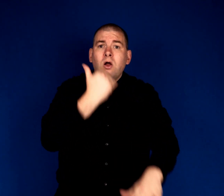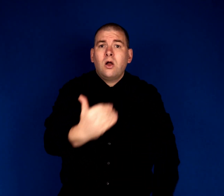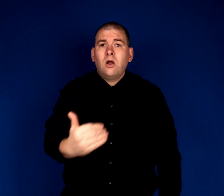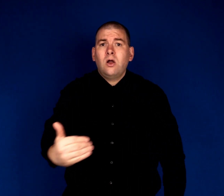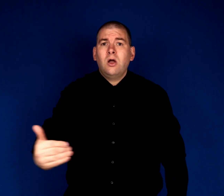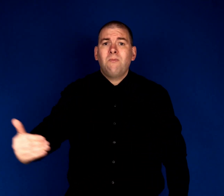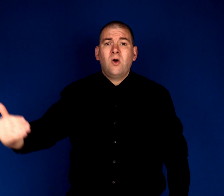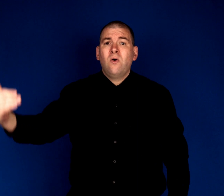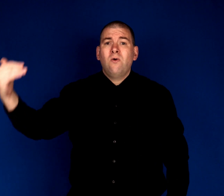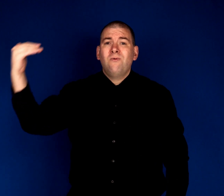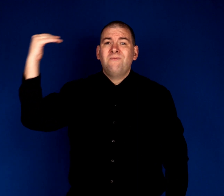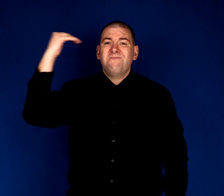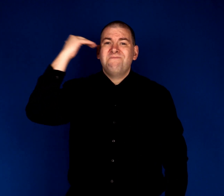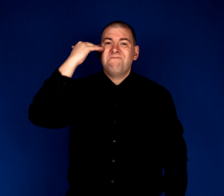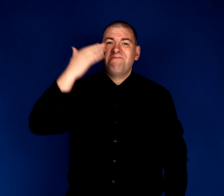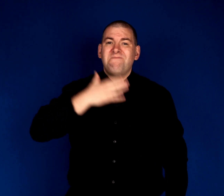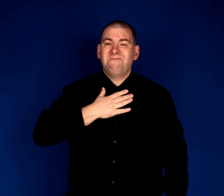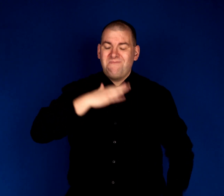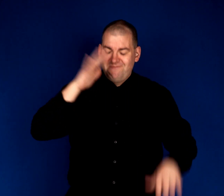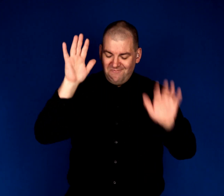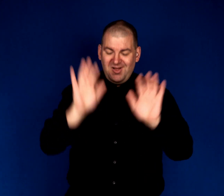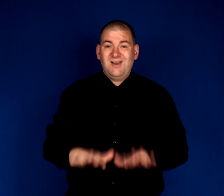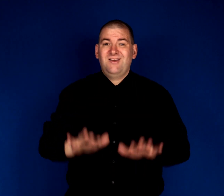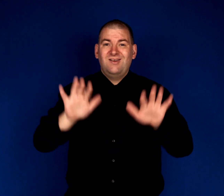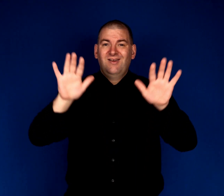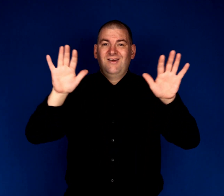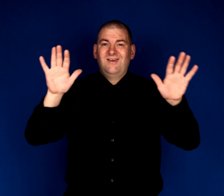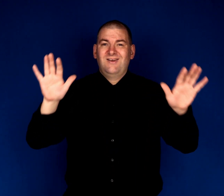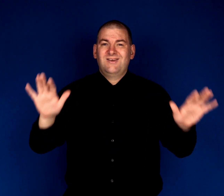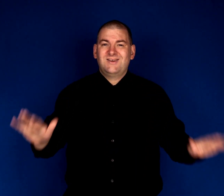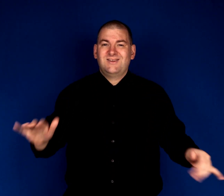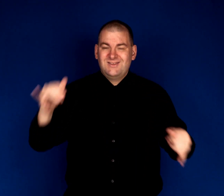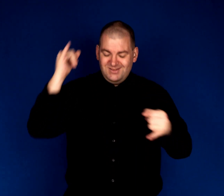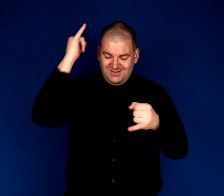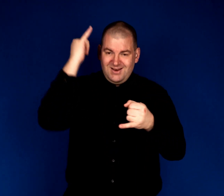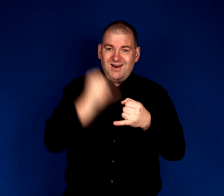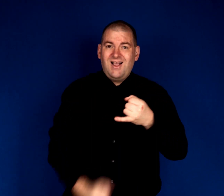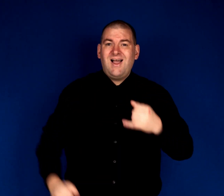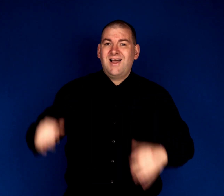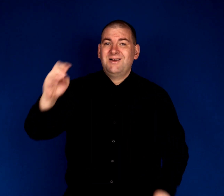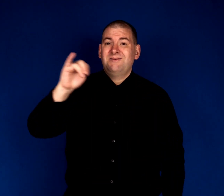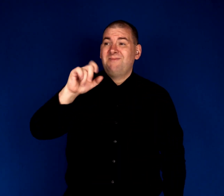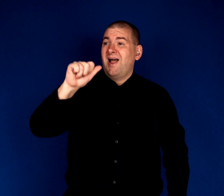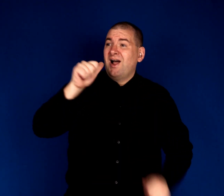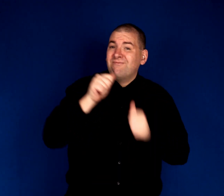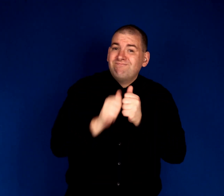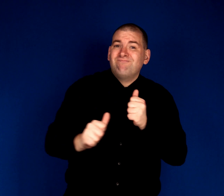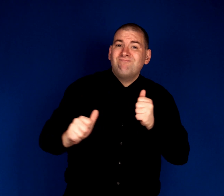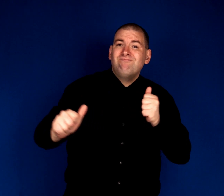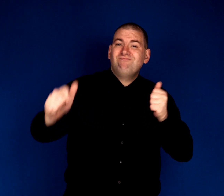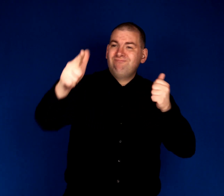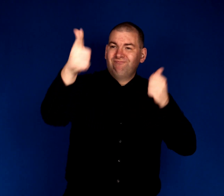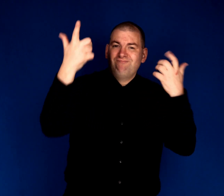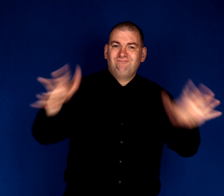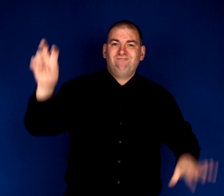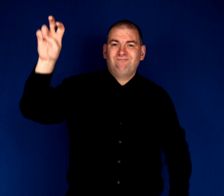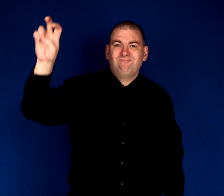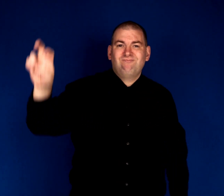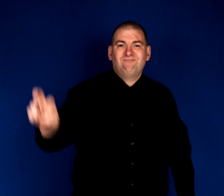Come home, my child. It's the last mile you must